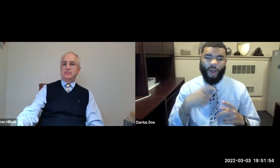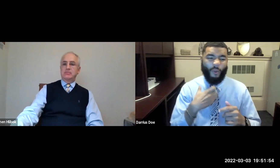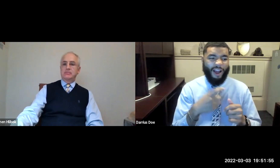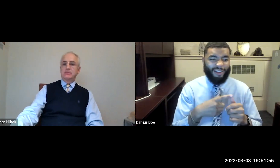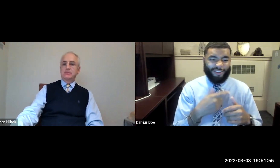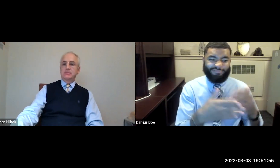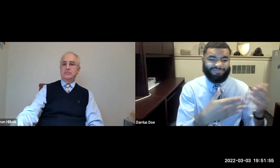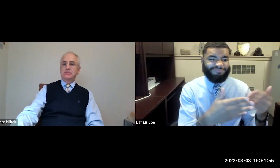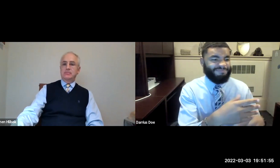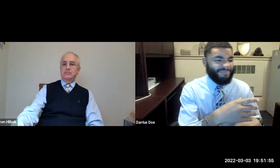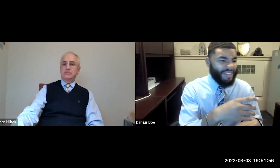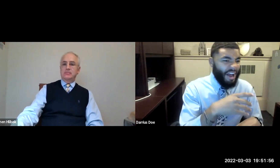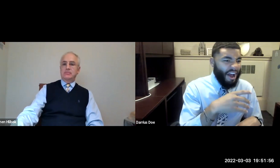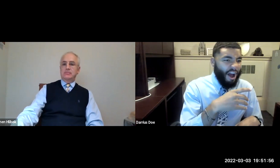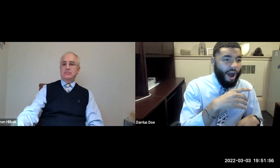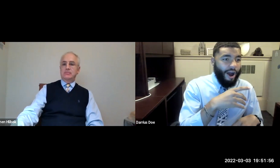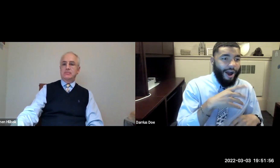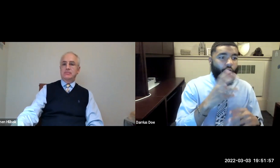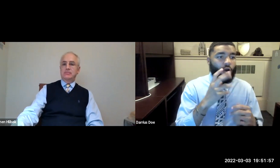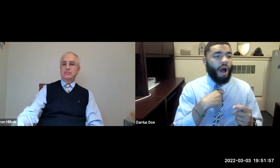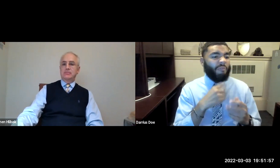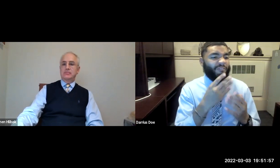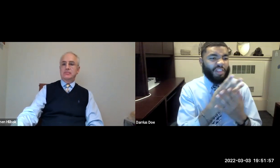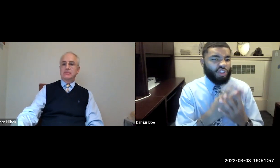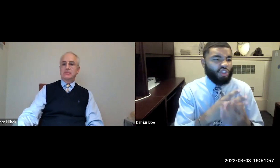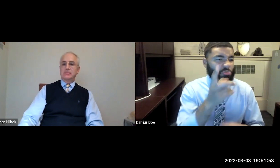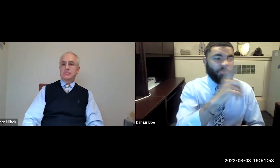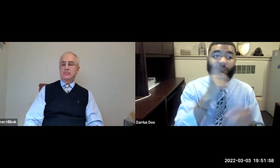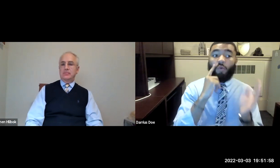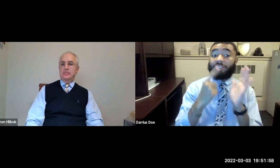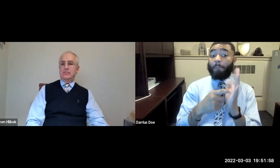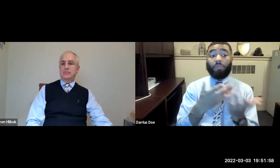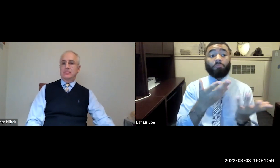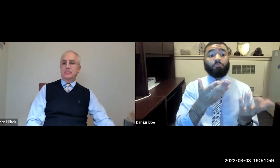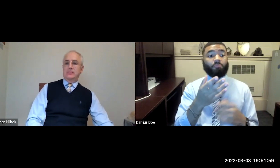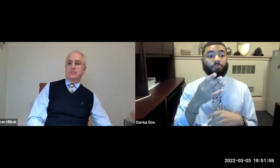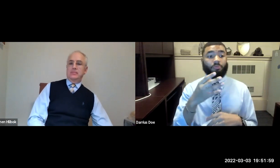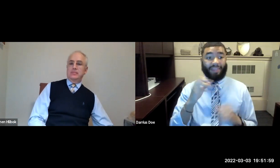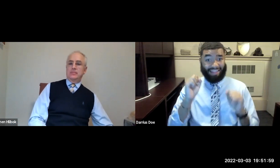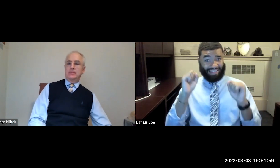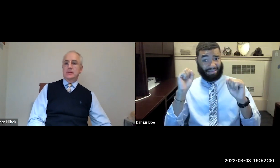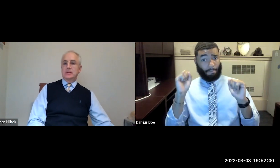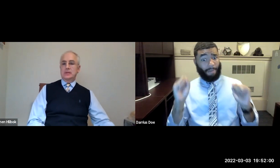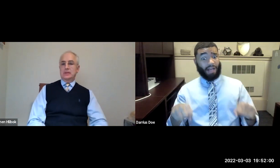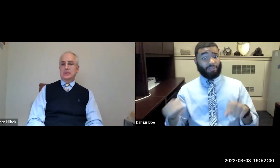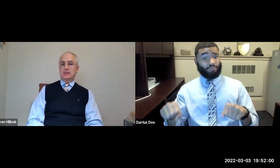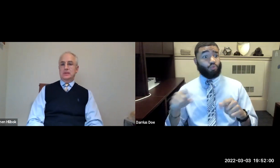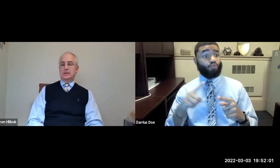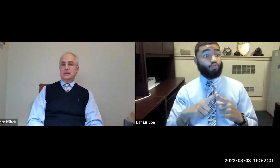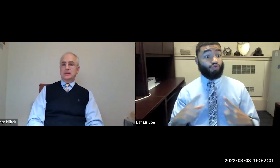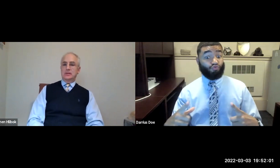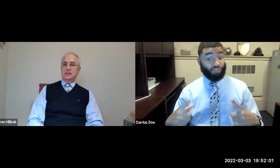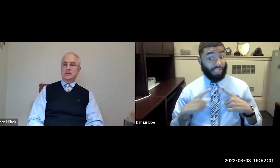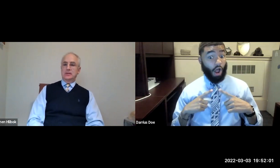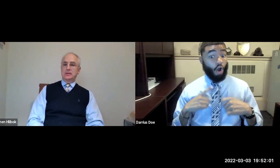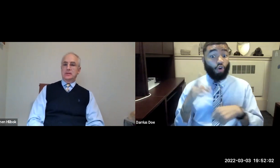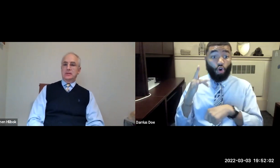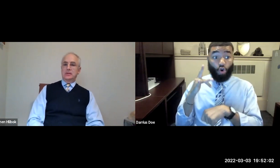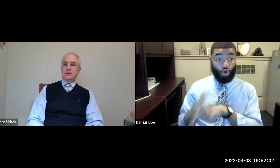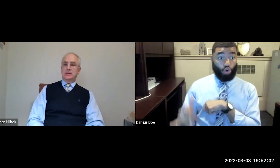Yeah, we have a lot more questions. So I'm just going to select a few with the time we have left. One is, is it